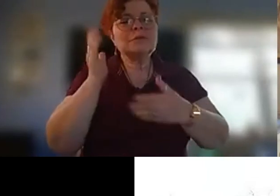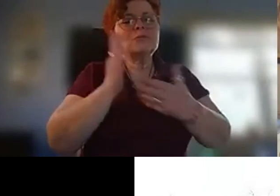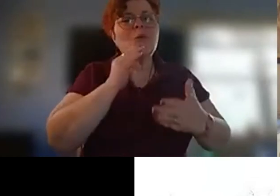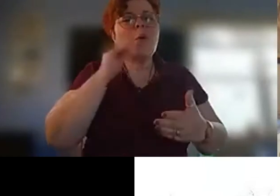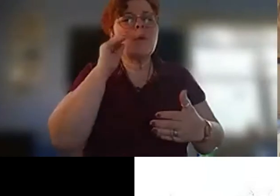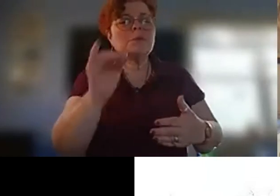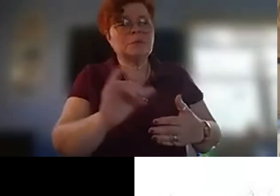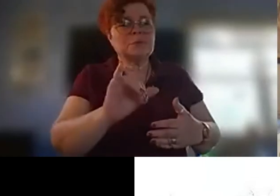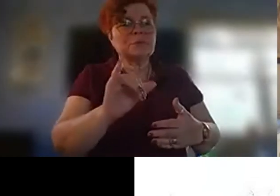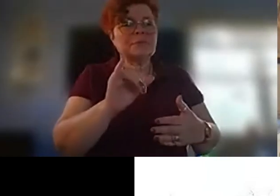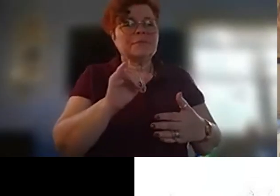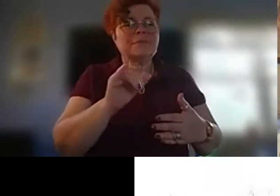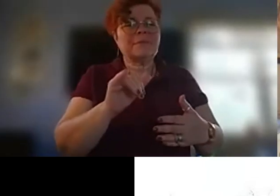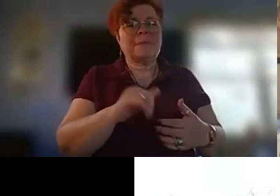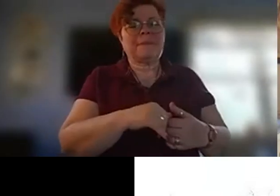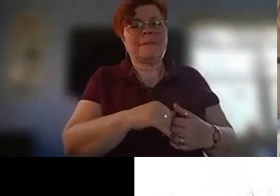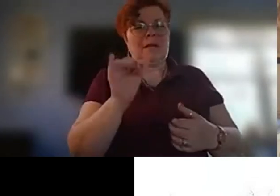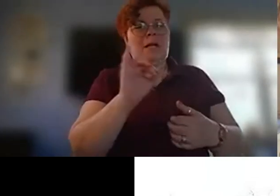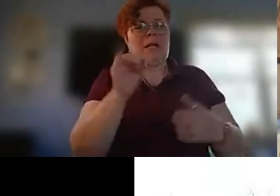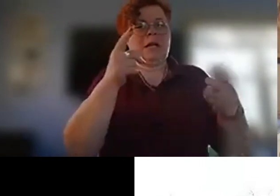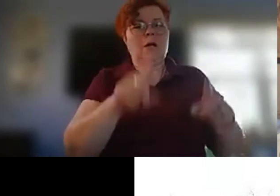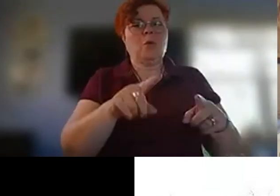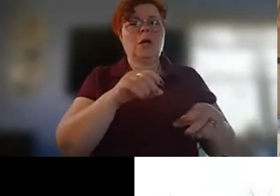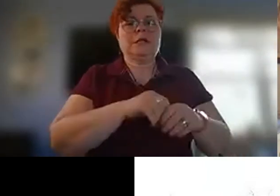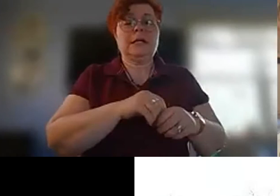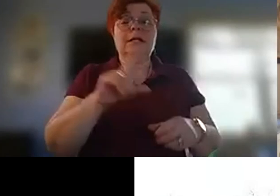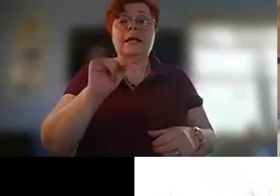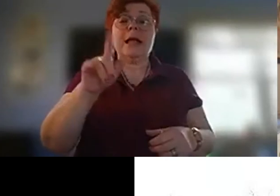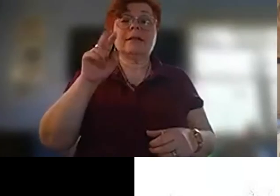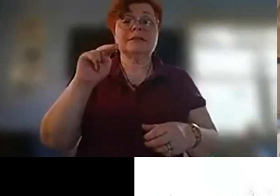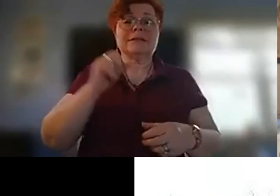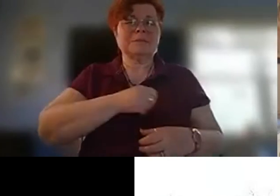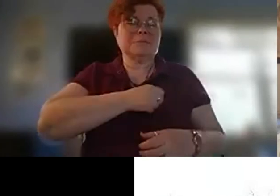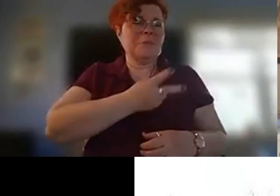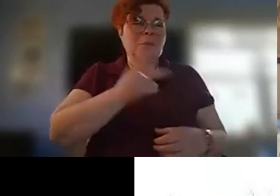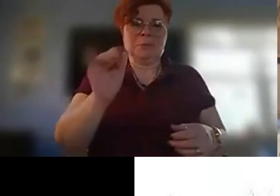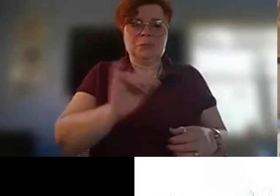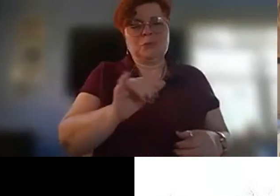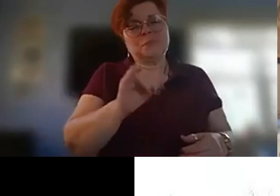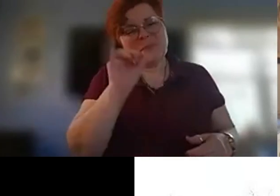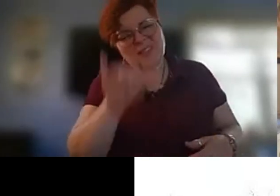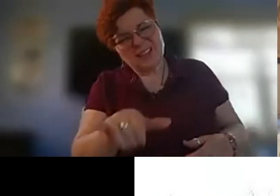um happened in um in allison's poem as well so that's that's my two cents